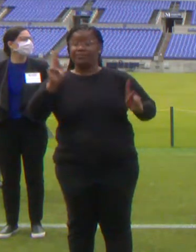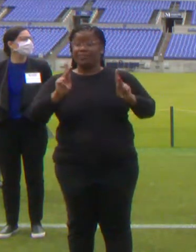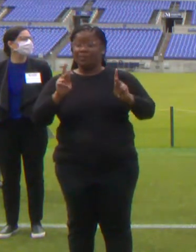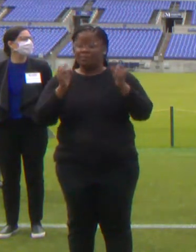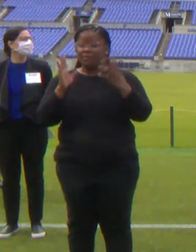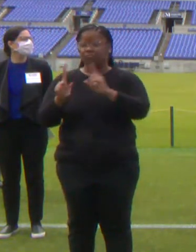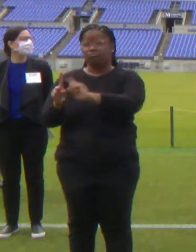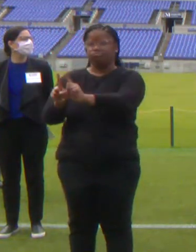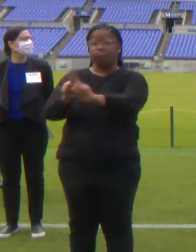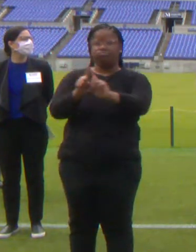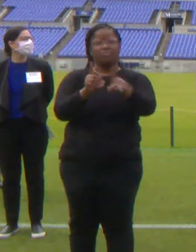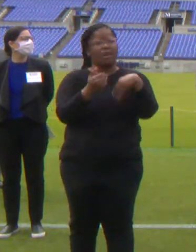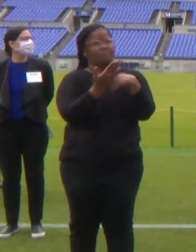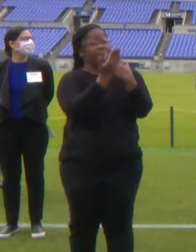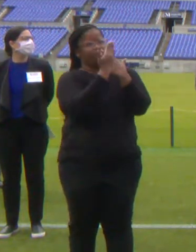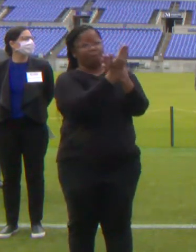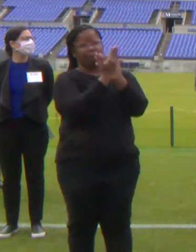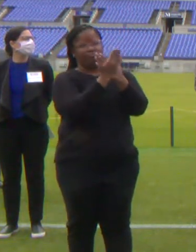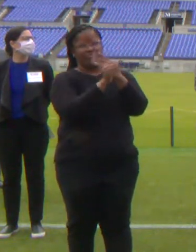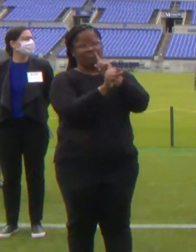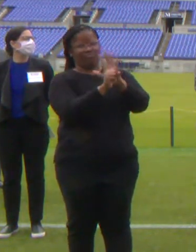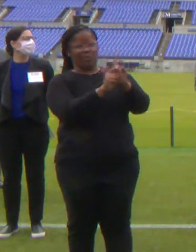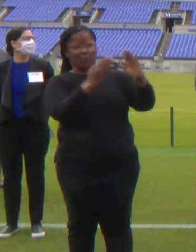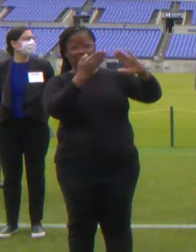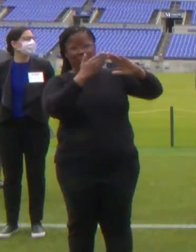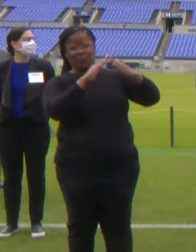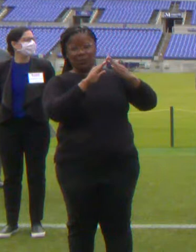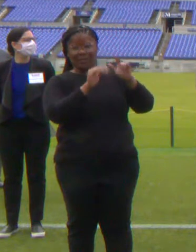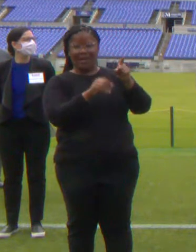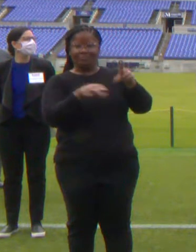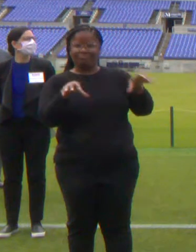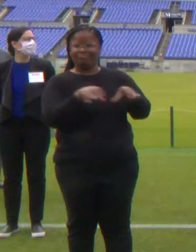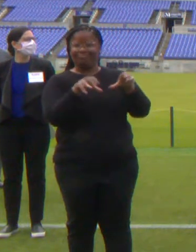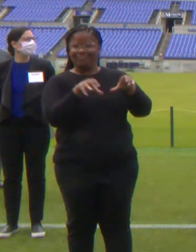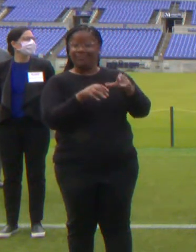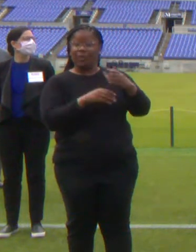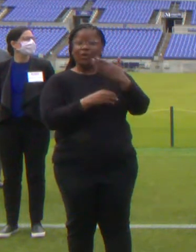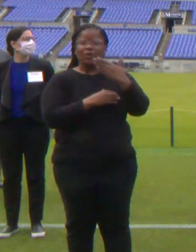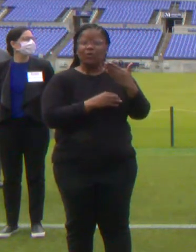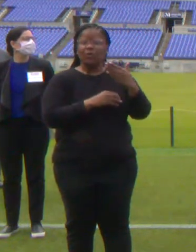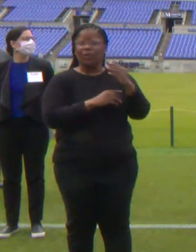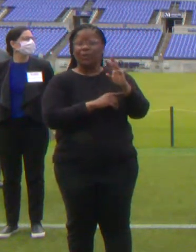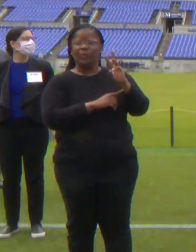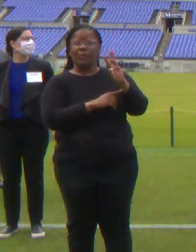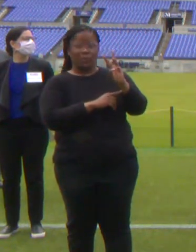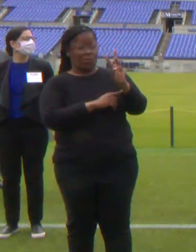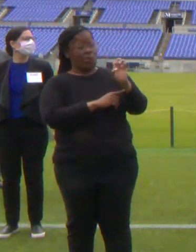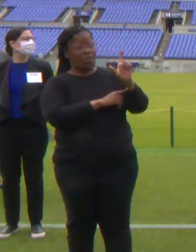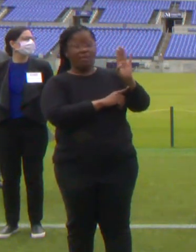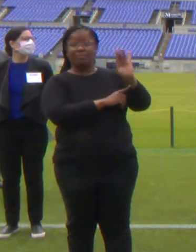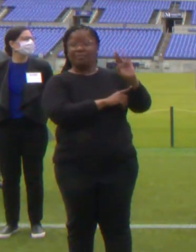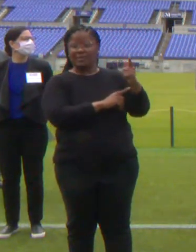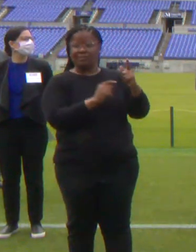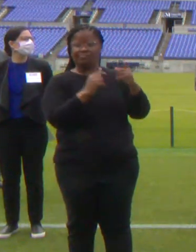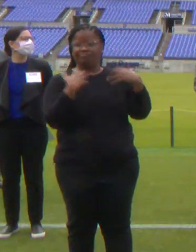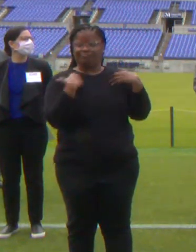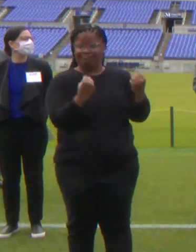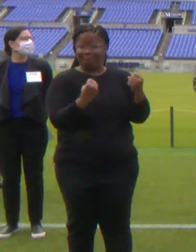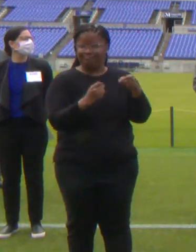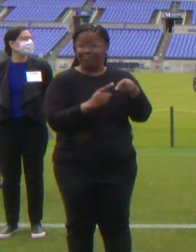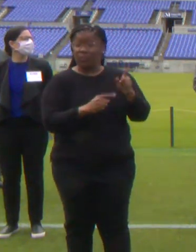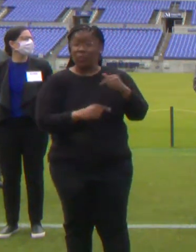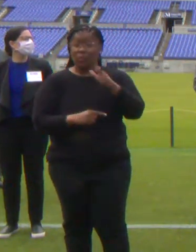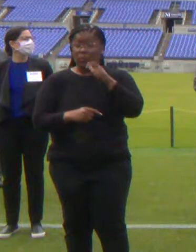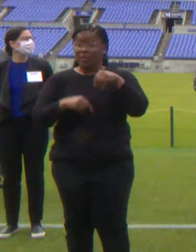a commitment to communities that work for the good and well-being of society. We who are bound in the sacred trust to maintain